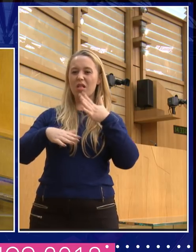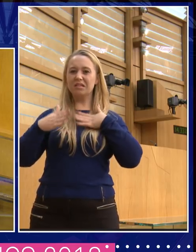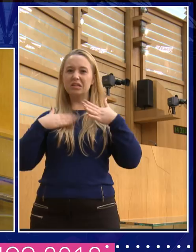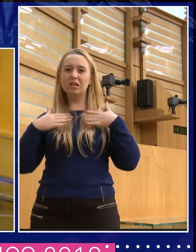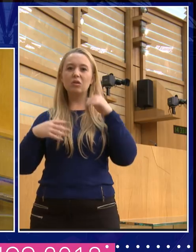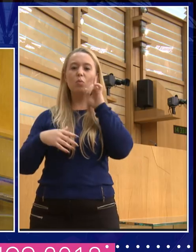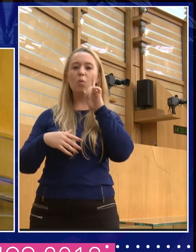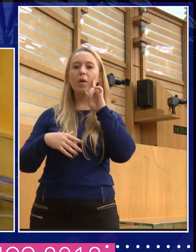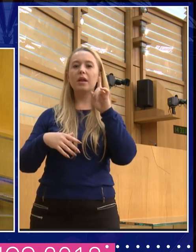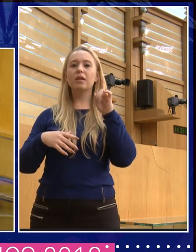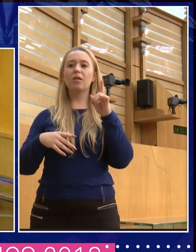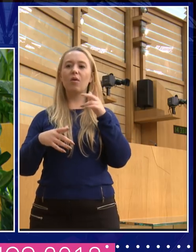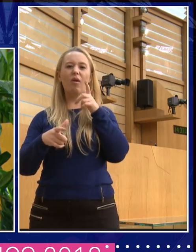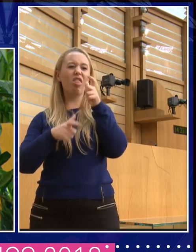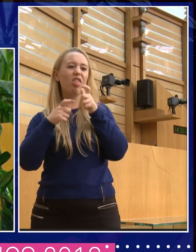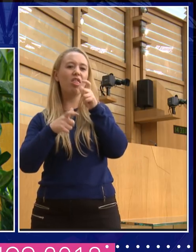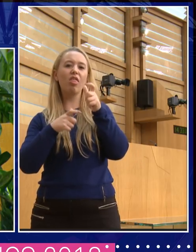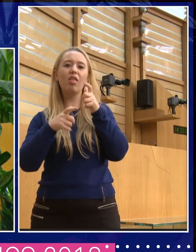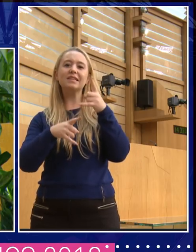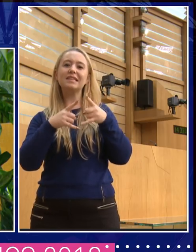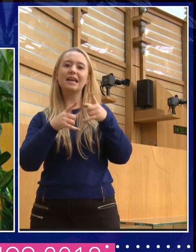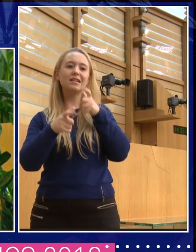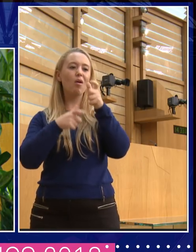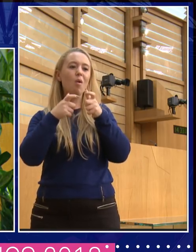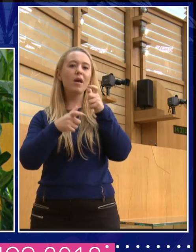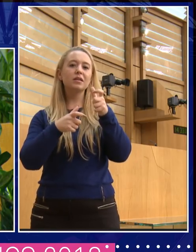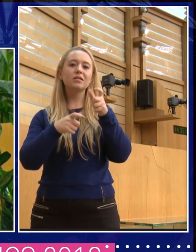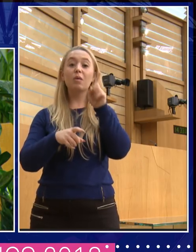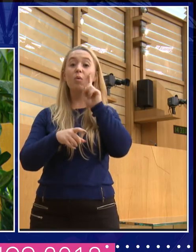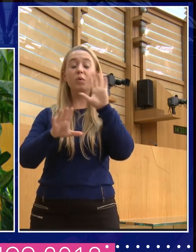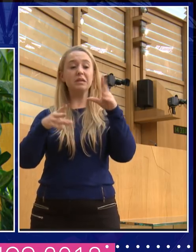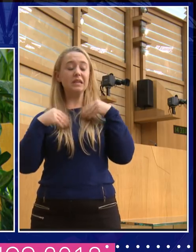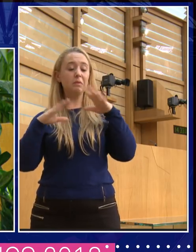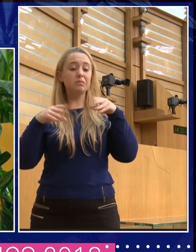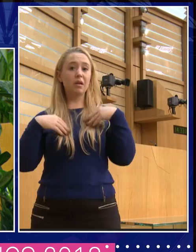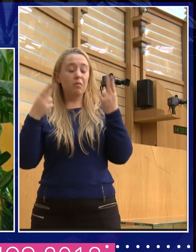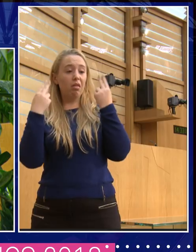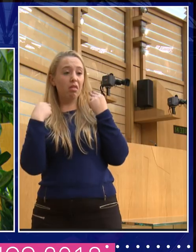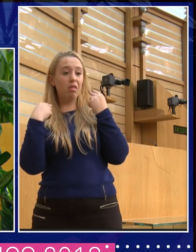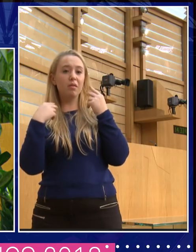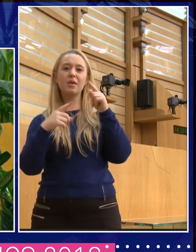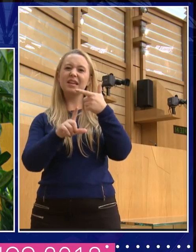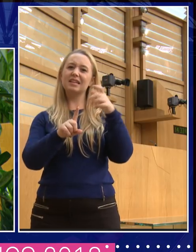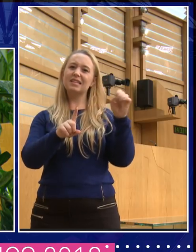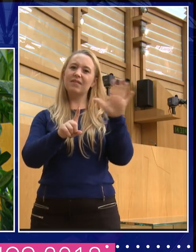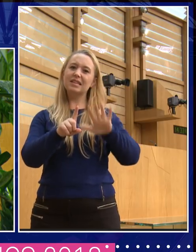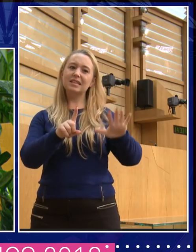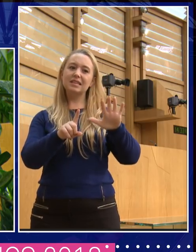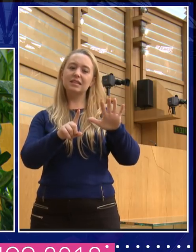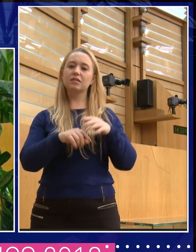extent that perhaps you wouldn't today. Is that fair? I mean, I think... I think of... My levels of tolerance and what I